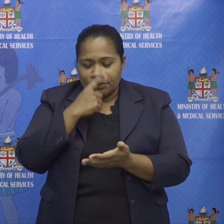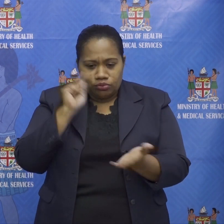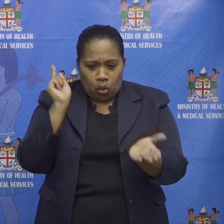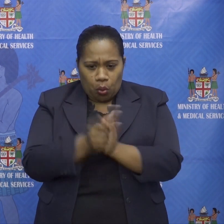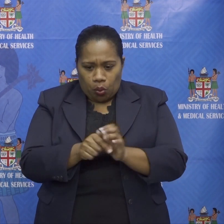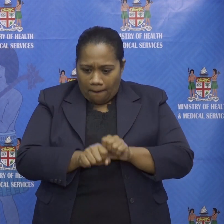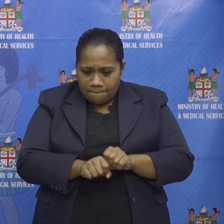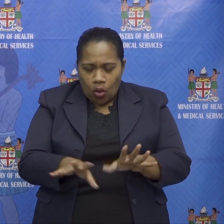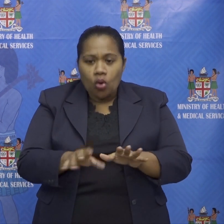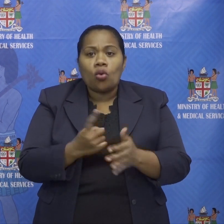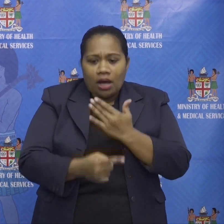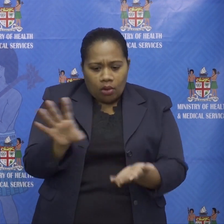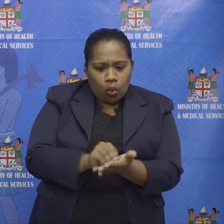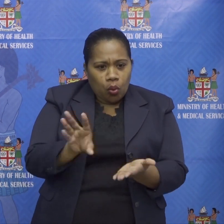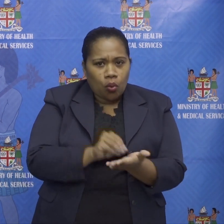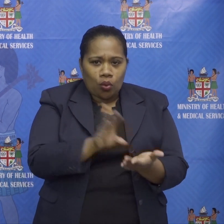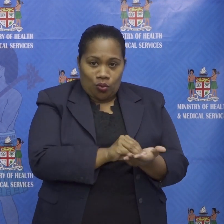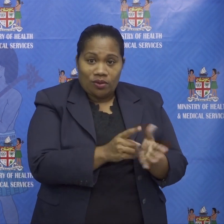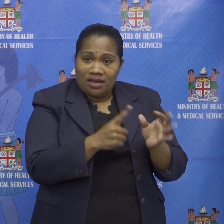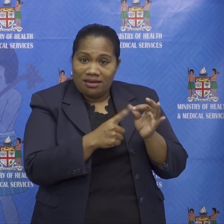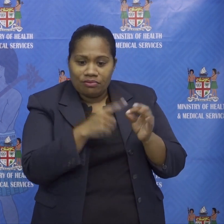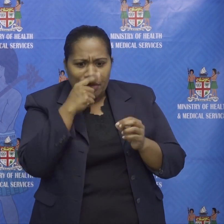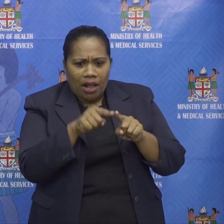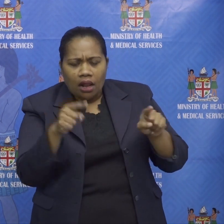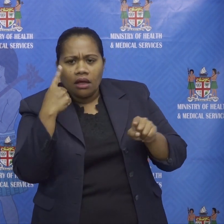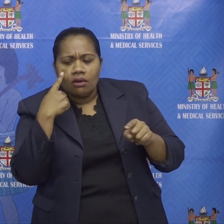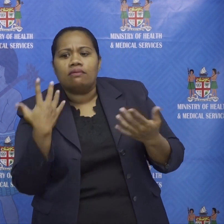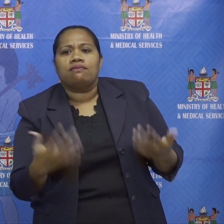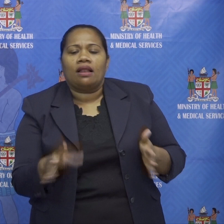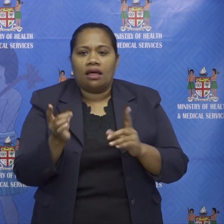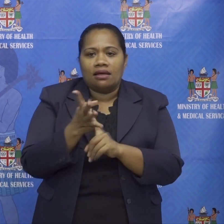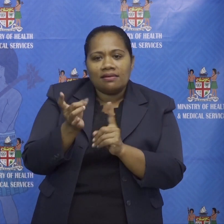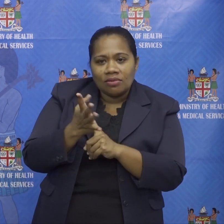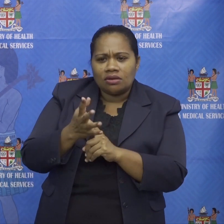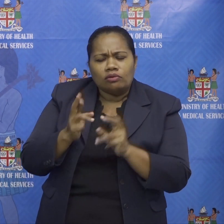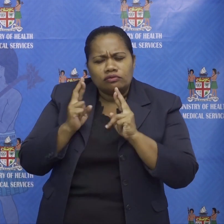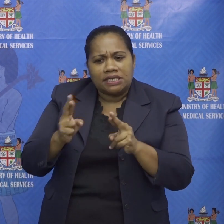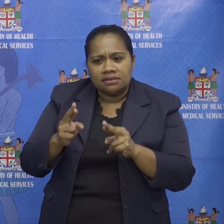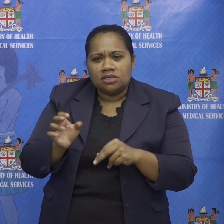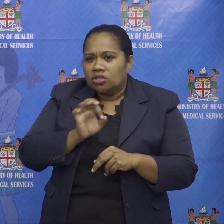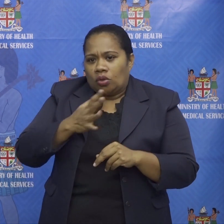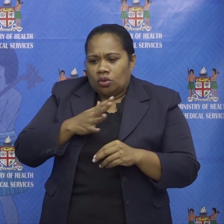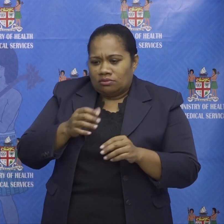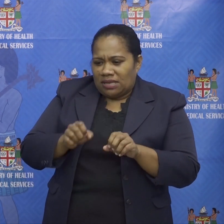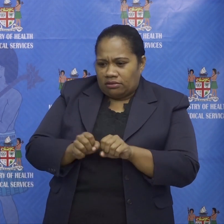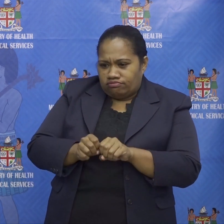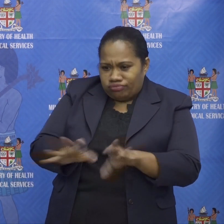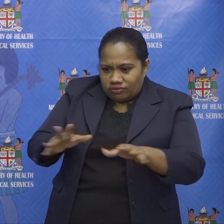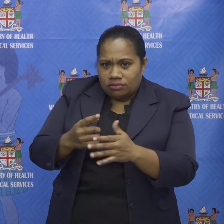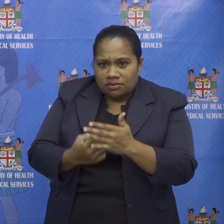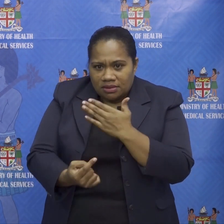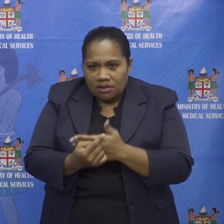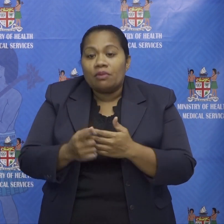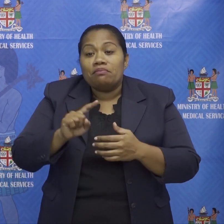um to download the app and people see the importance we wish that it didn't have to take an outbreak for this to happen but we are